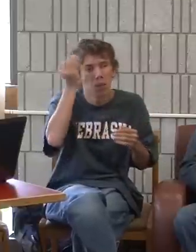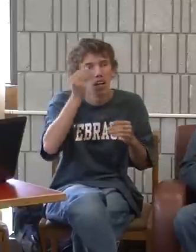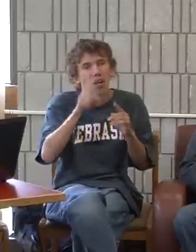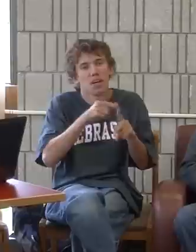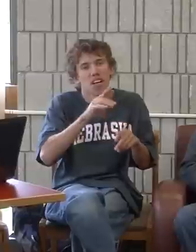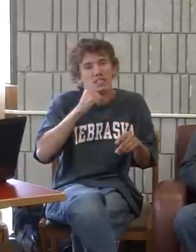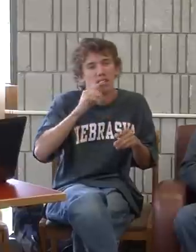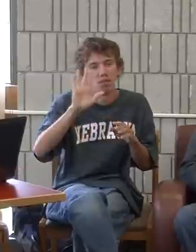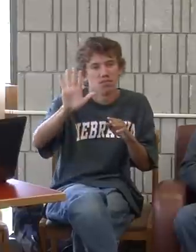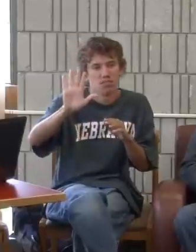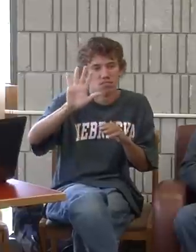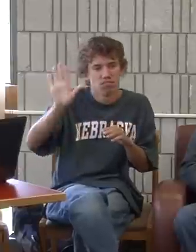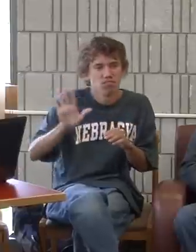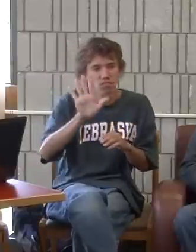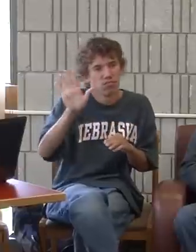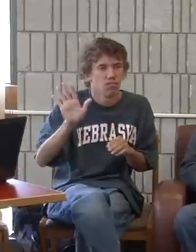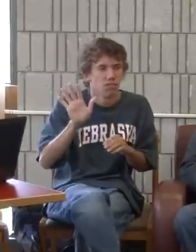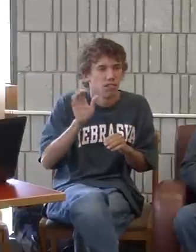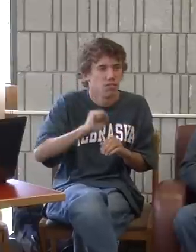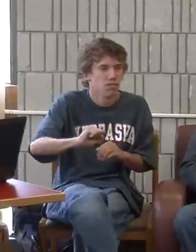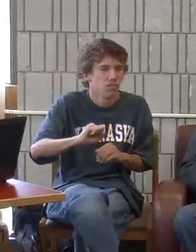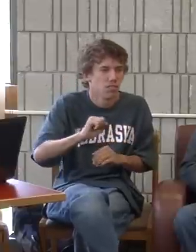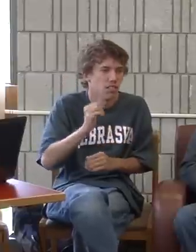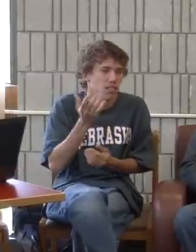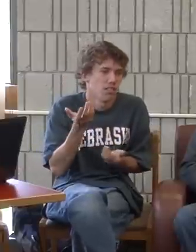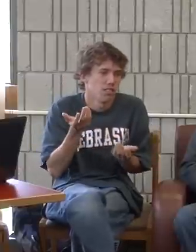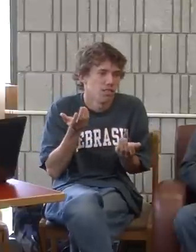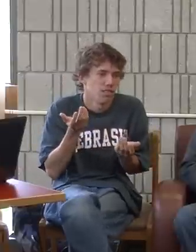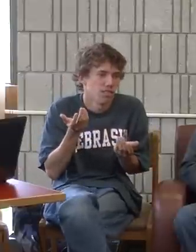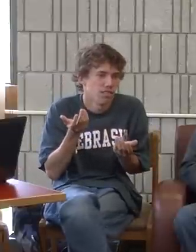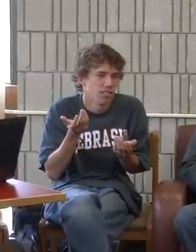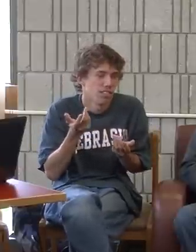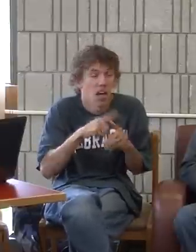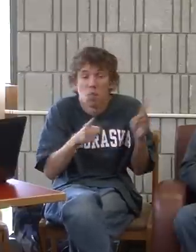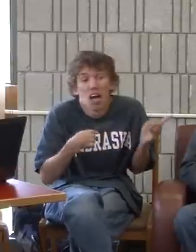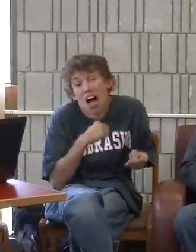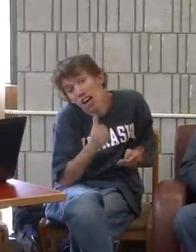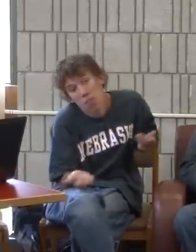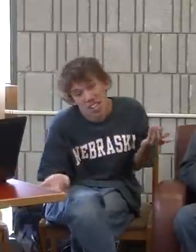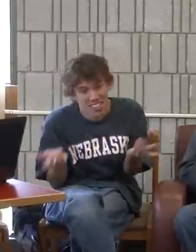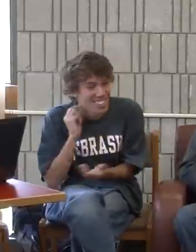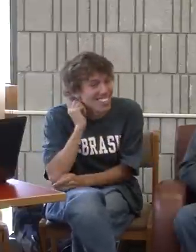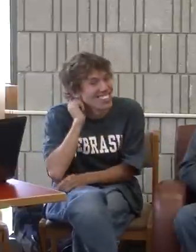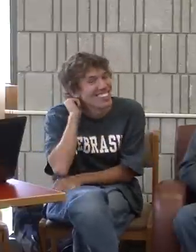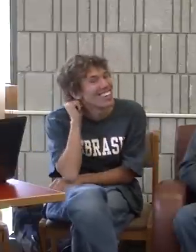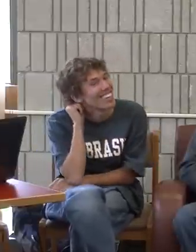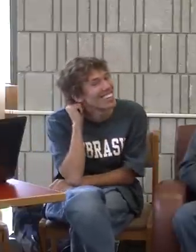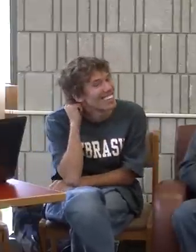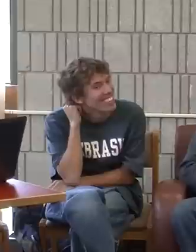are really opinionated about their resistance to interacting with hearing people. I'm not.